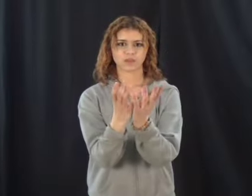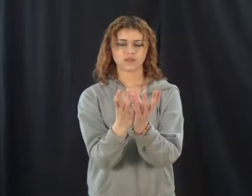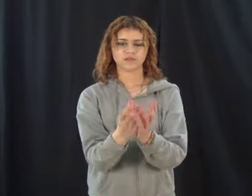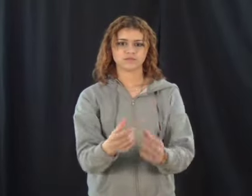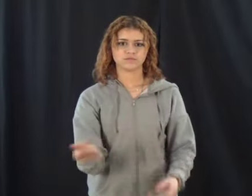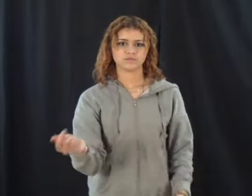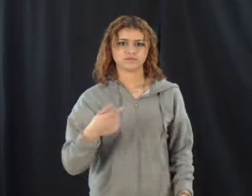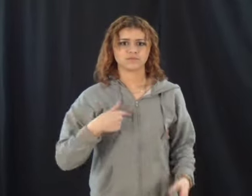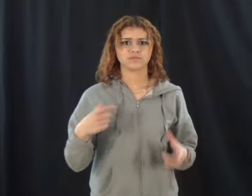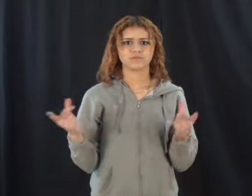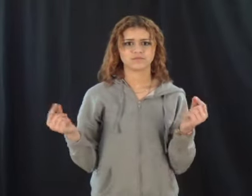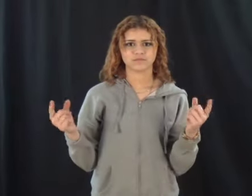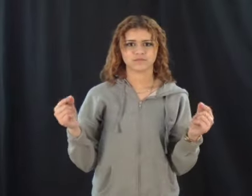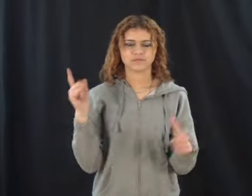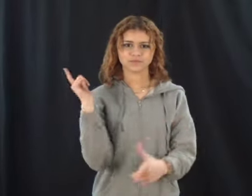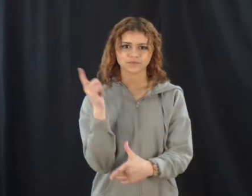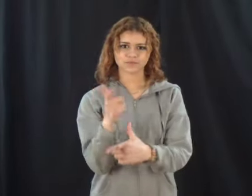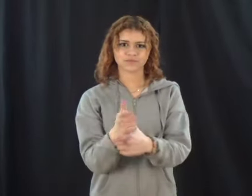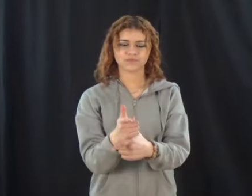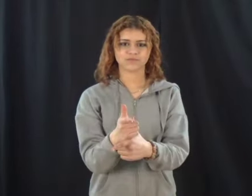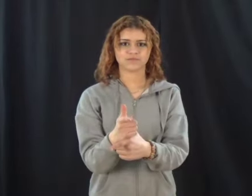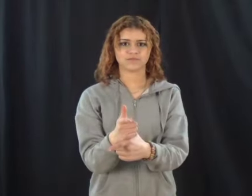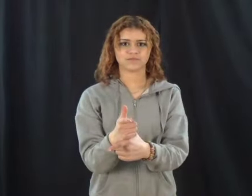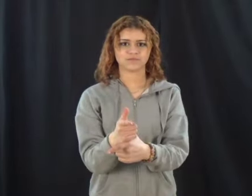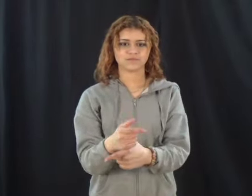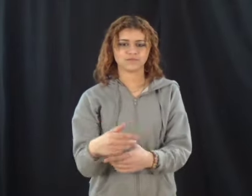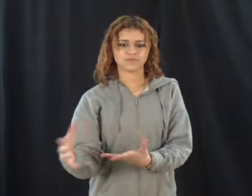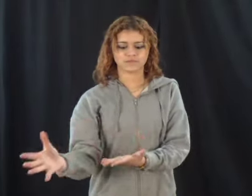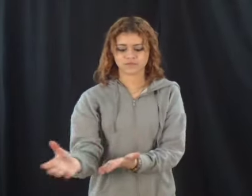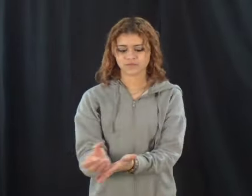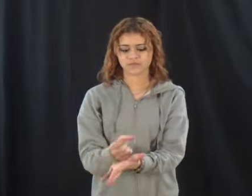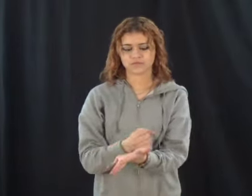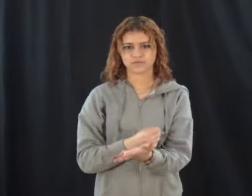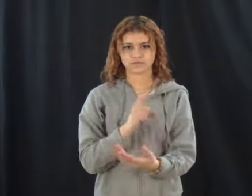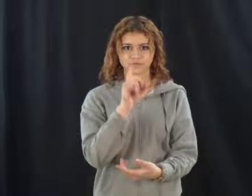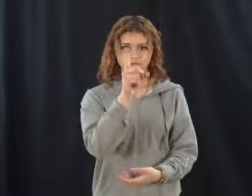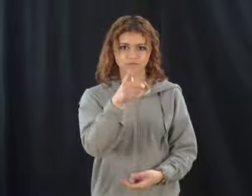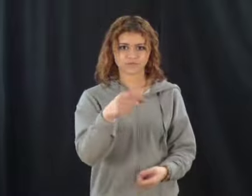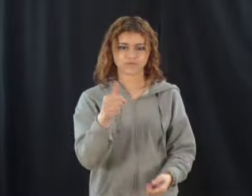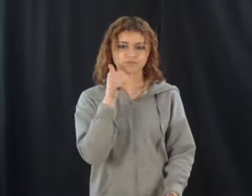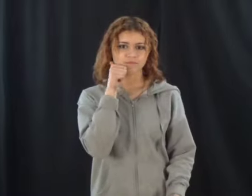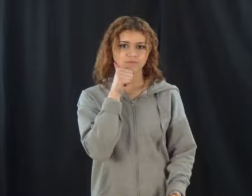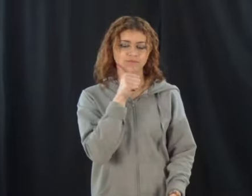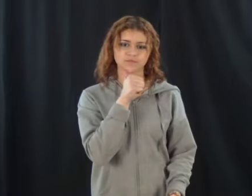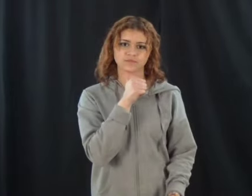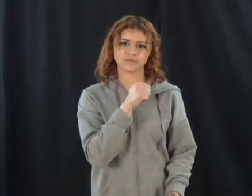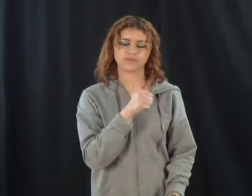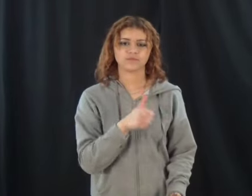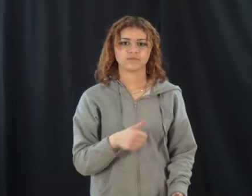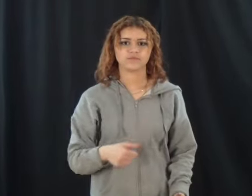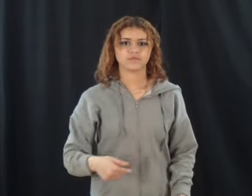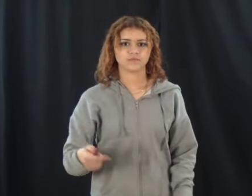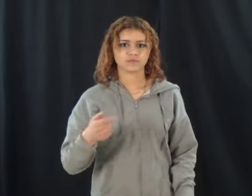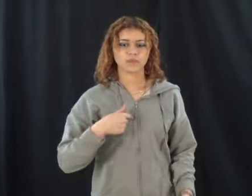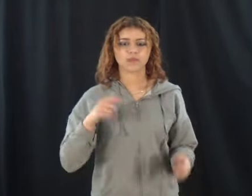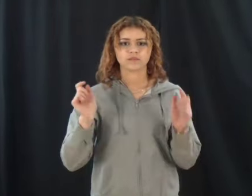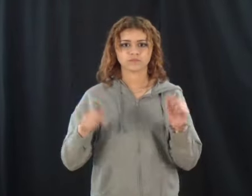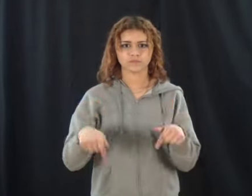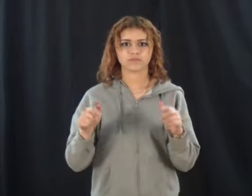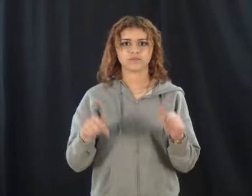What did I do right to deserve you, girl? I could